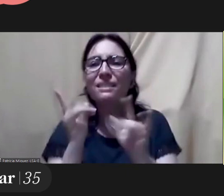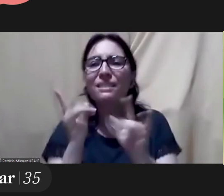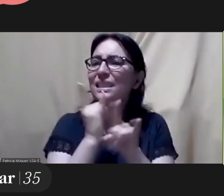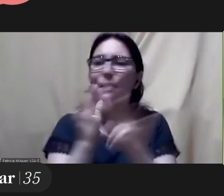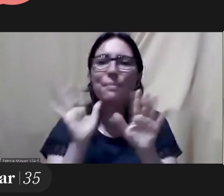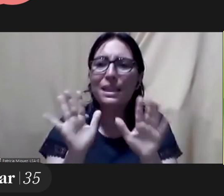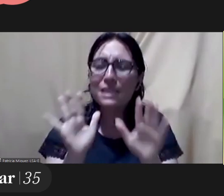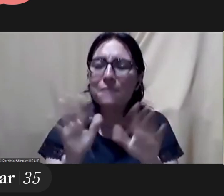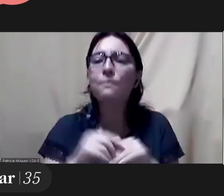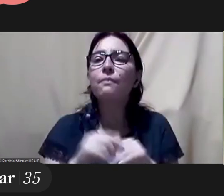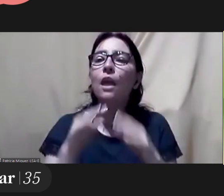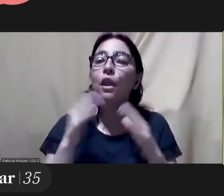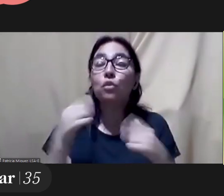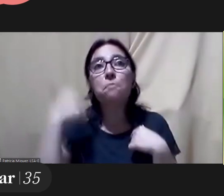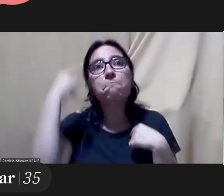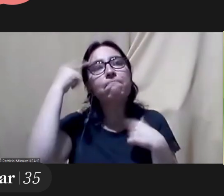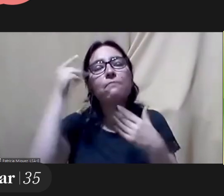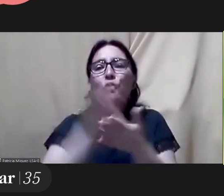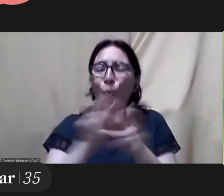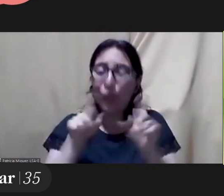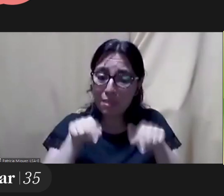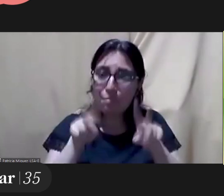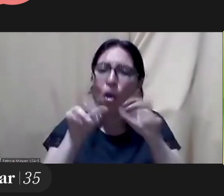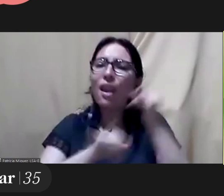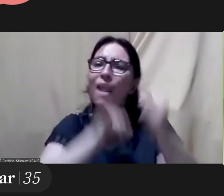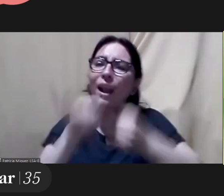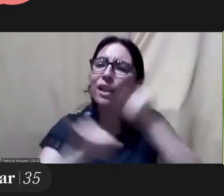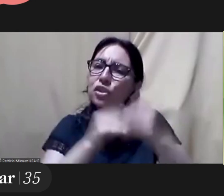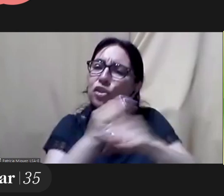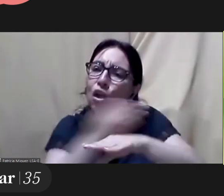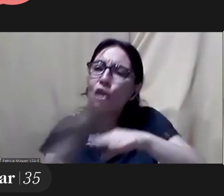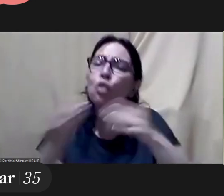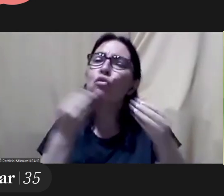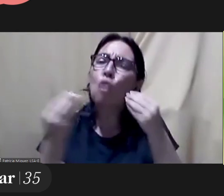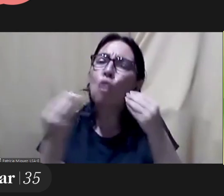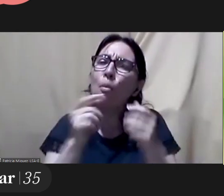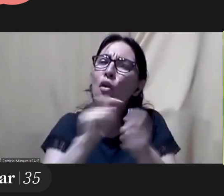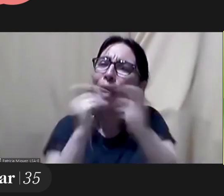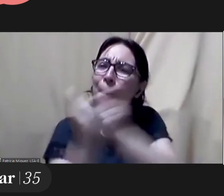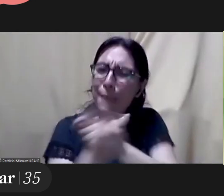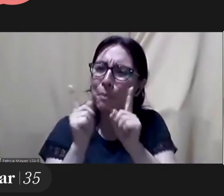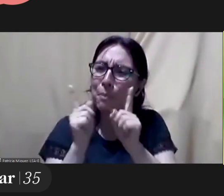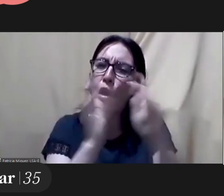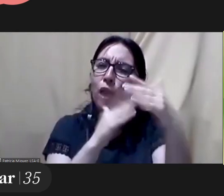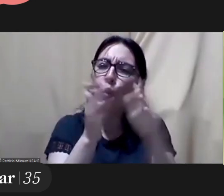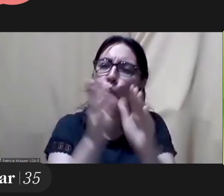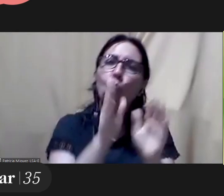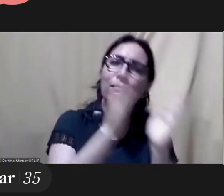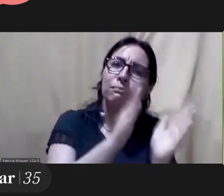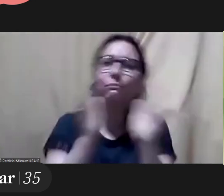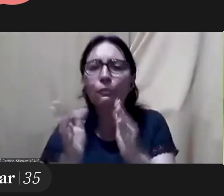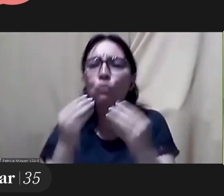So the question in terms of narrative is how to abandon that